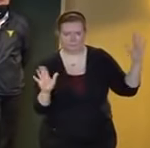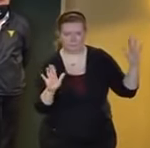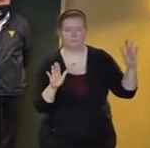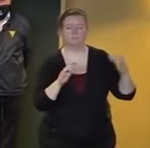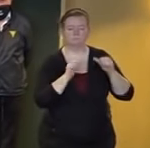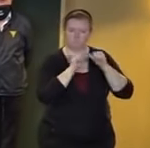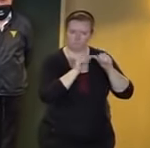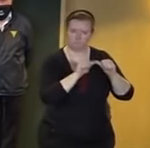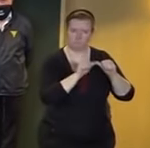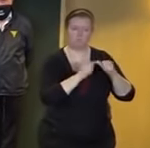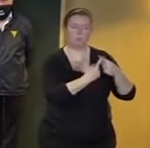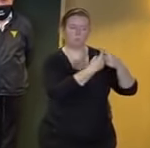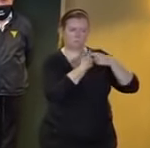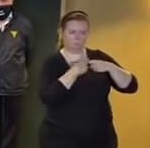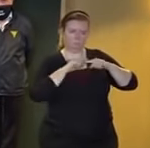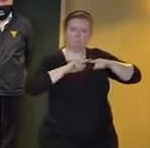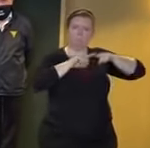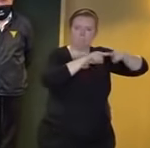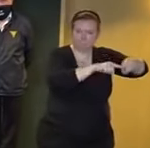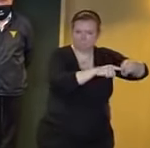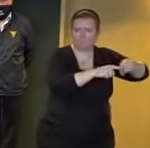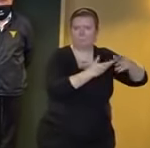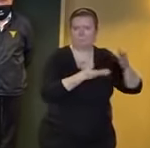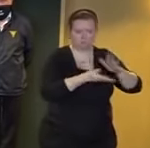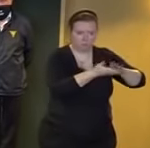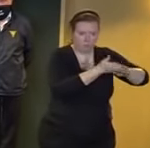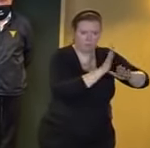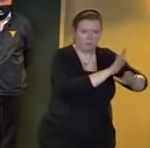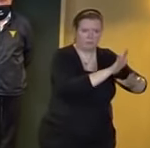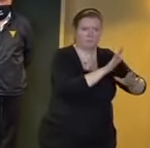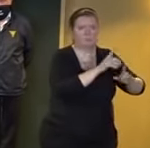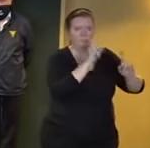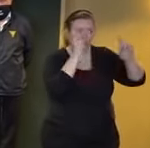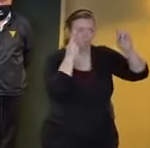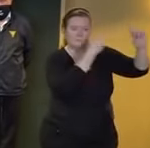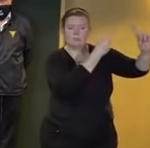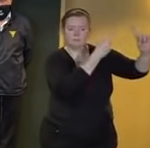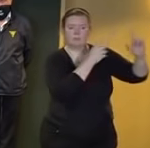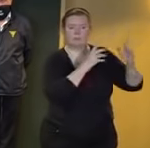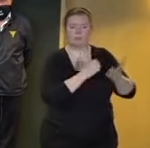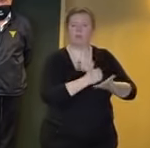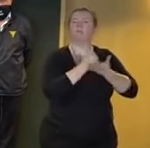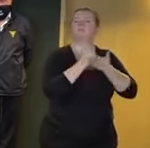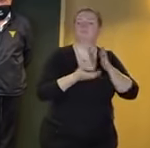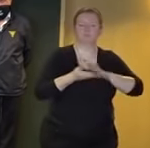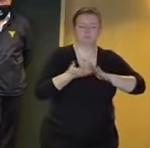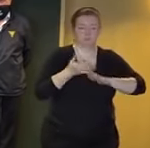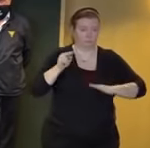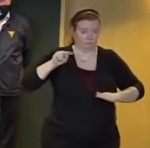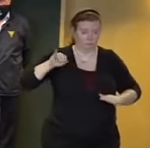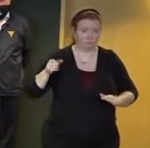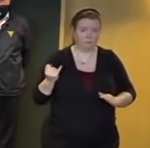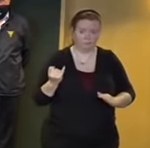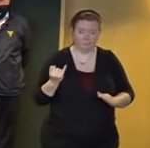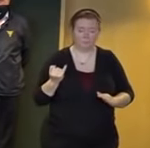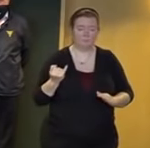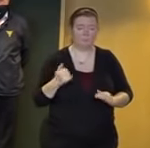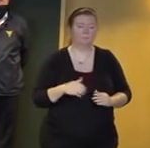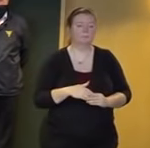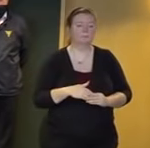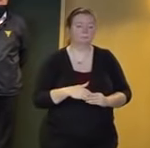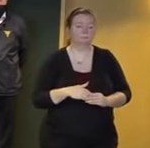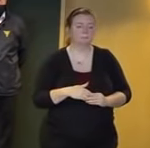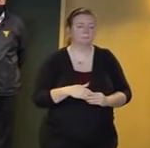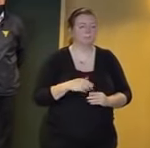can continue operations and continuing their mission and securing the critical infrastructure of our state which is so vital to every citizen the other